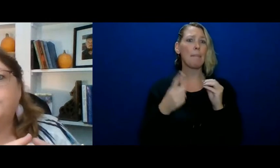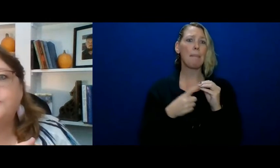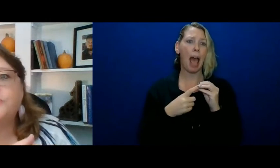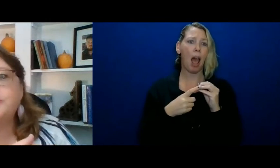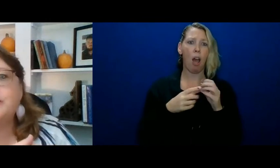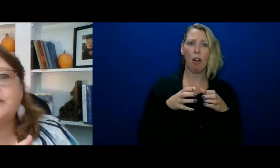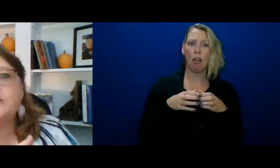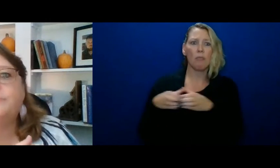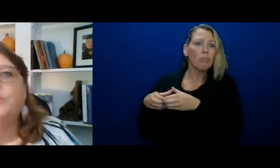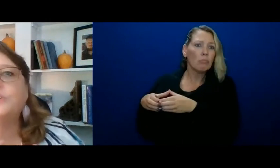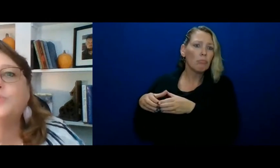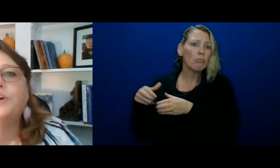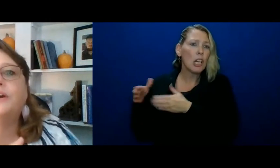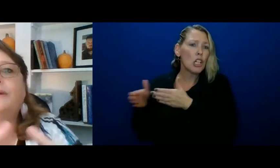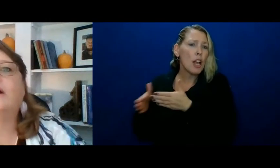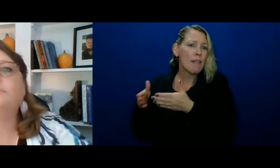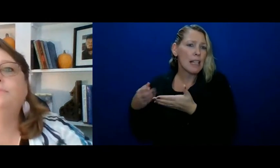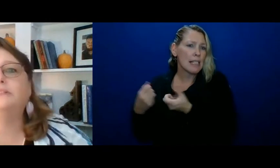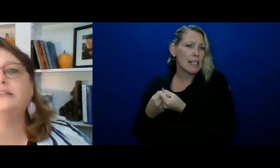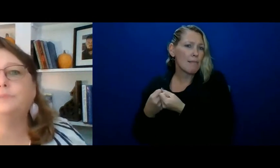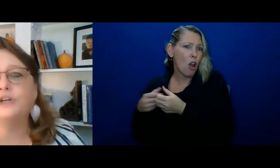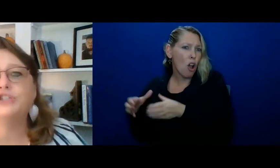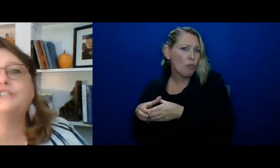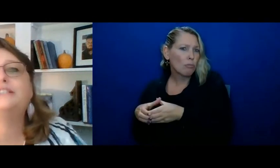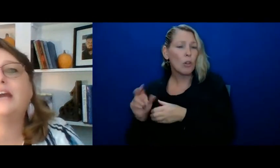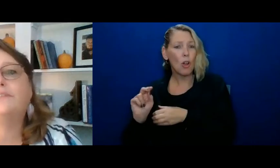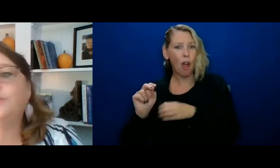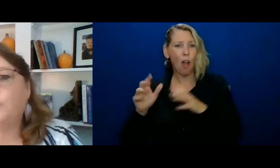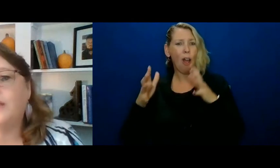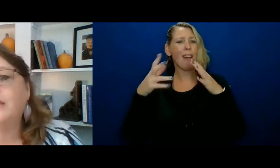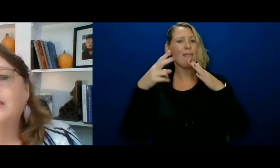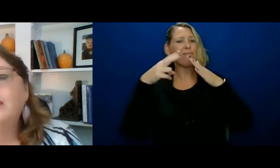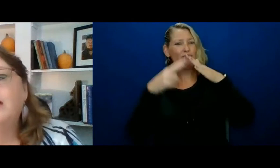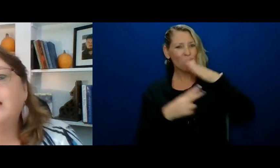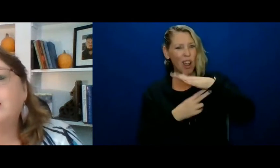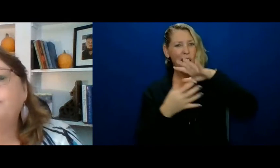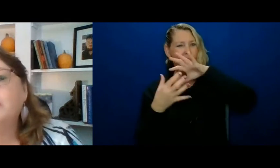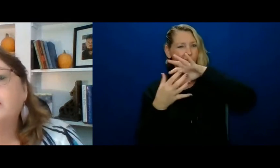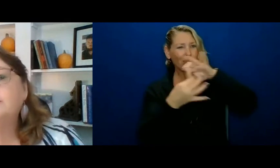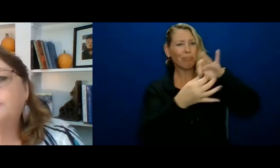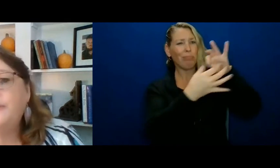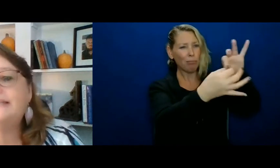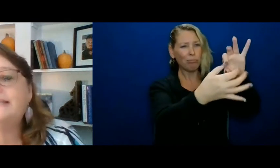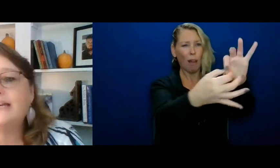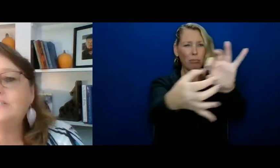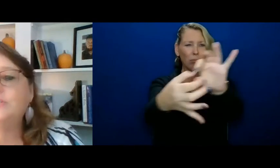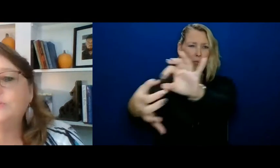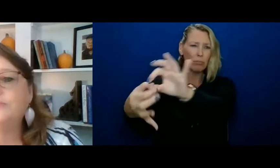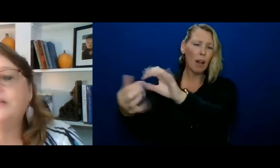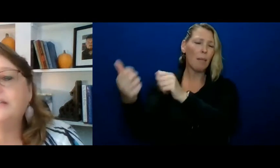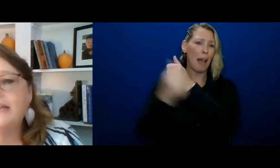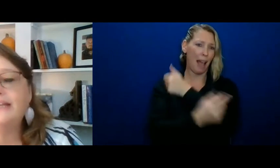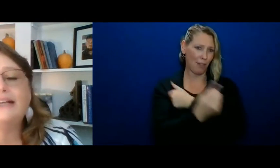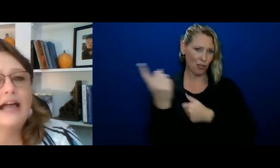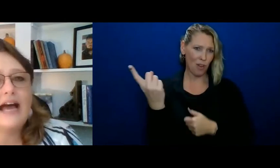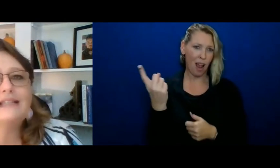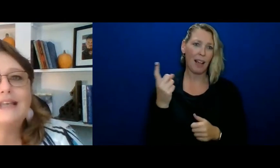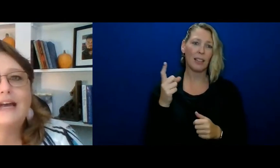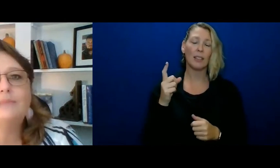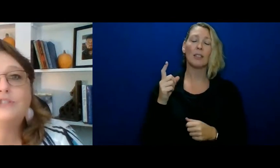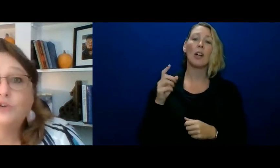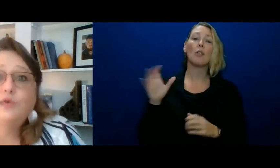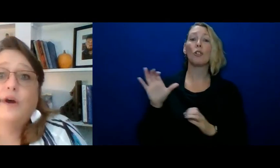of services and supports we're about building bridges to everyone um so peace does do the dating